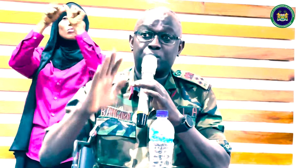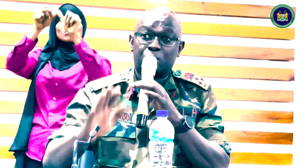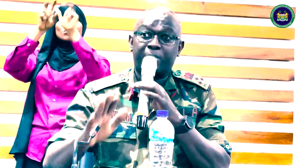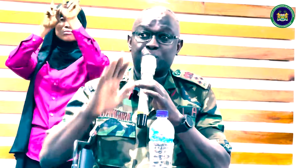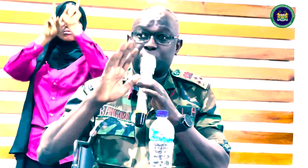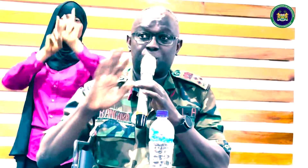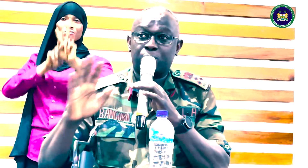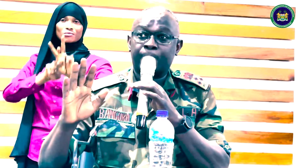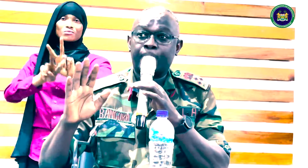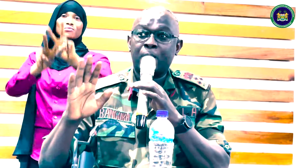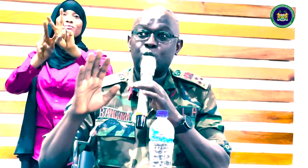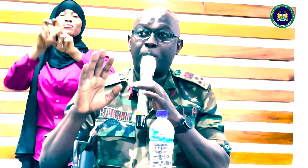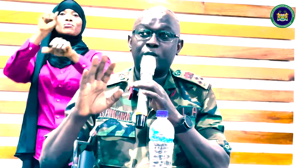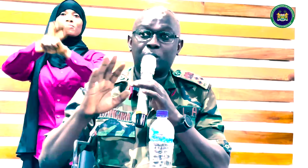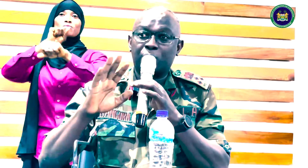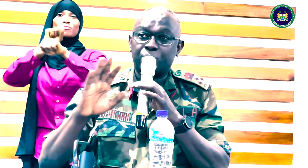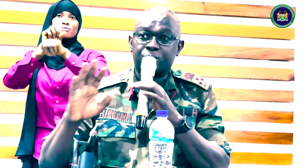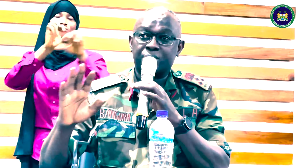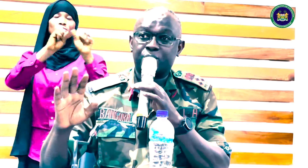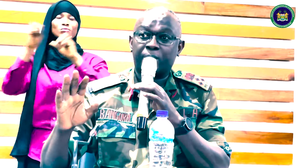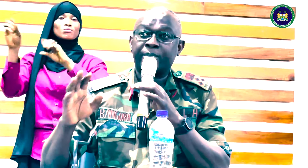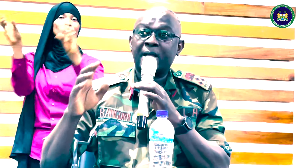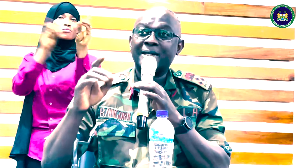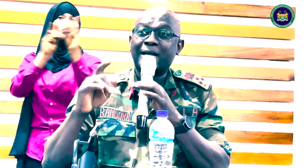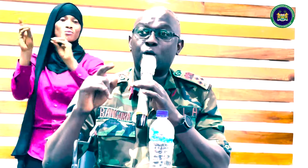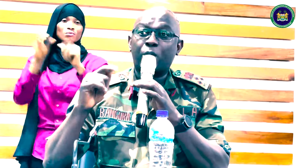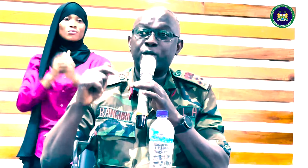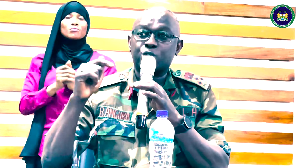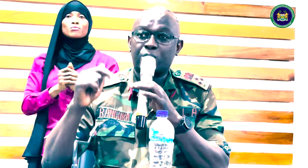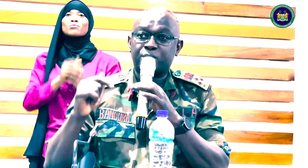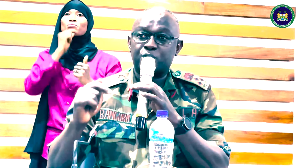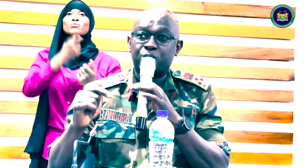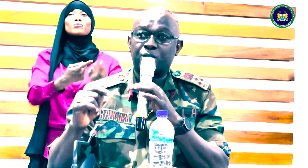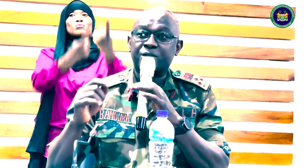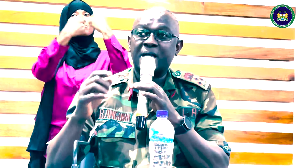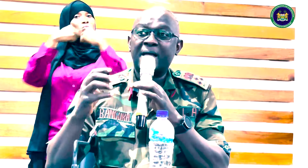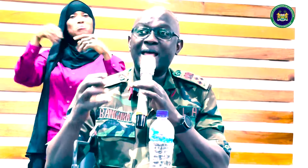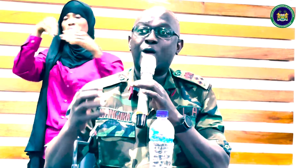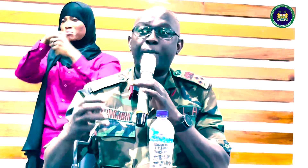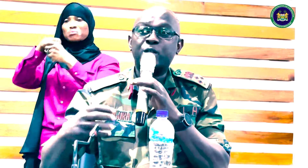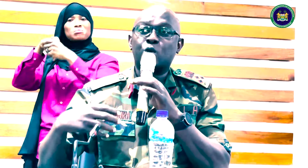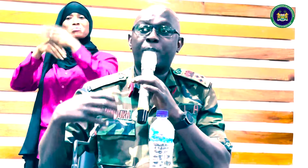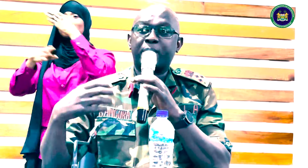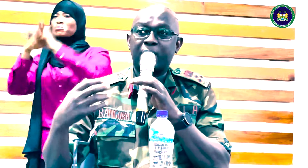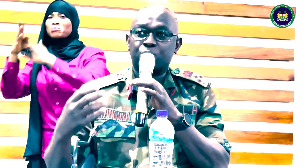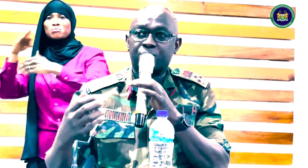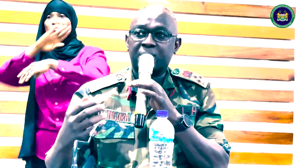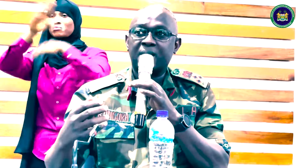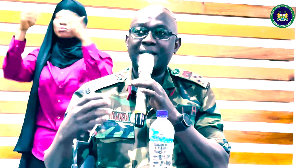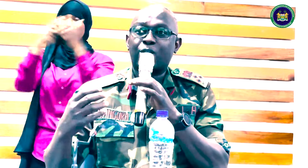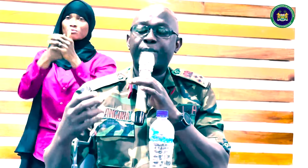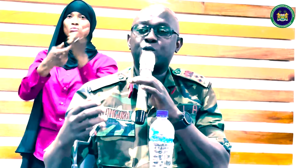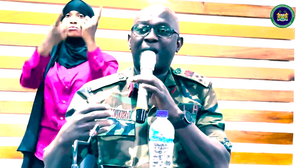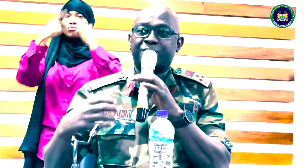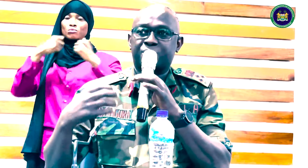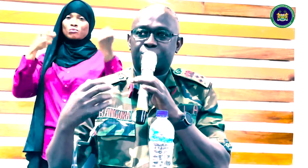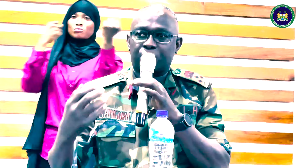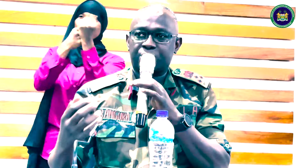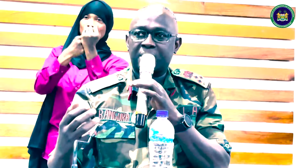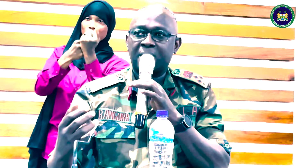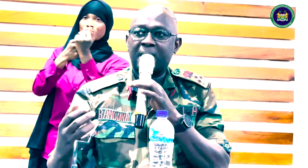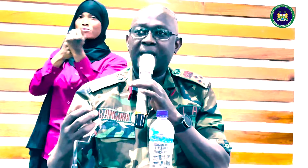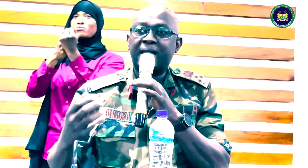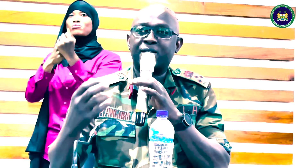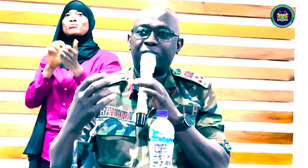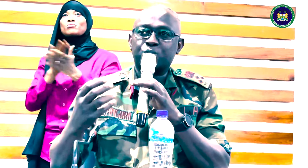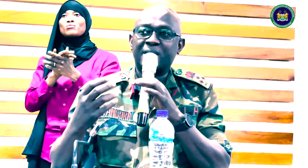professional job as to do. Nobody really loves a good job. They are not coming to substitute us. They are coming to complement us. They are coming to assist